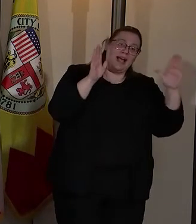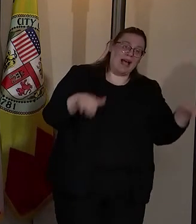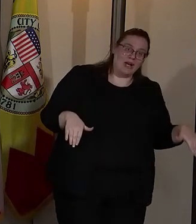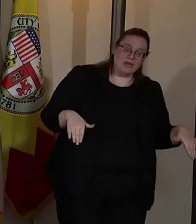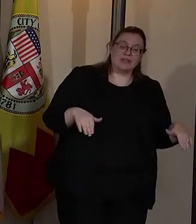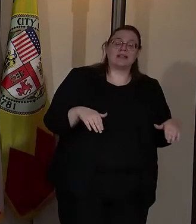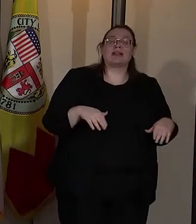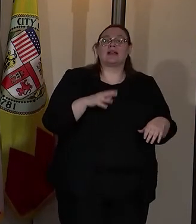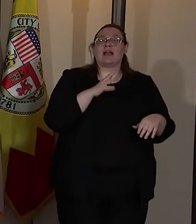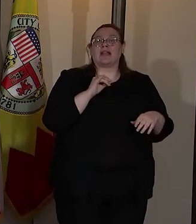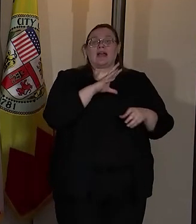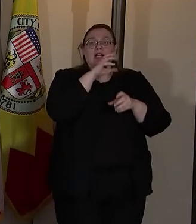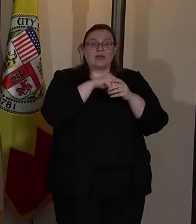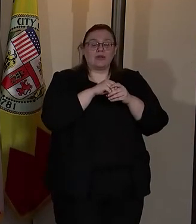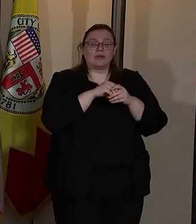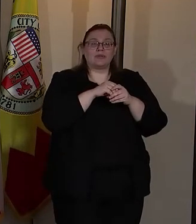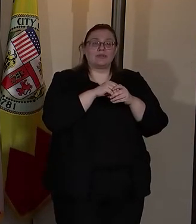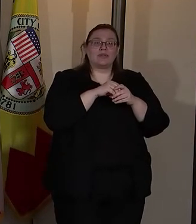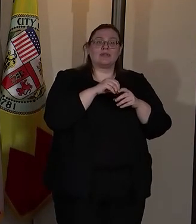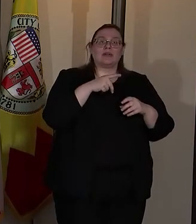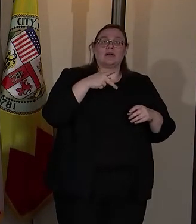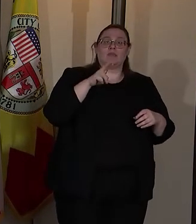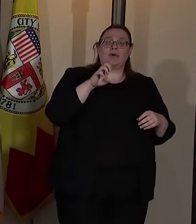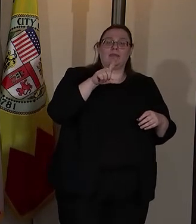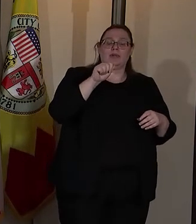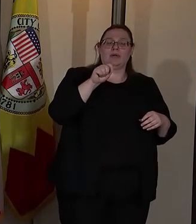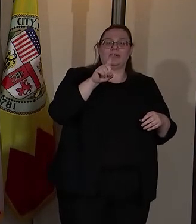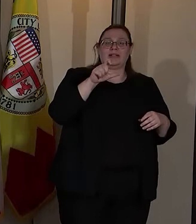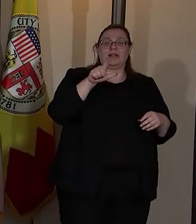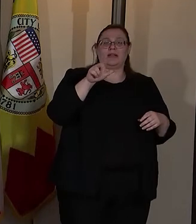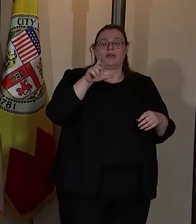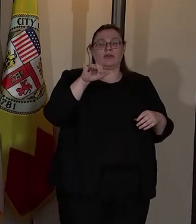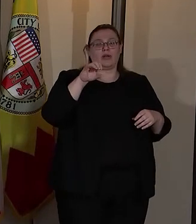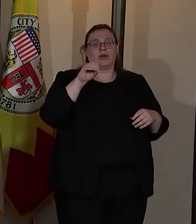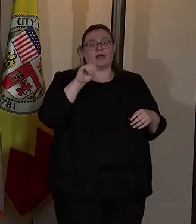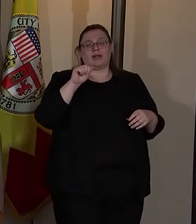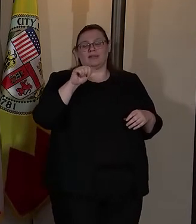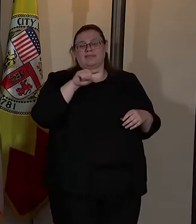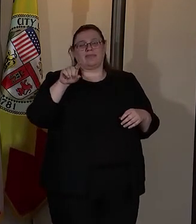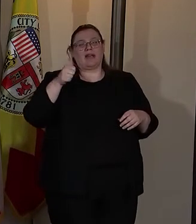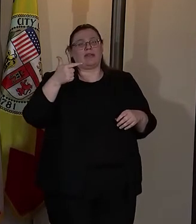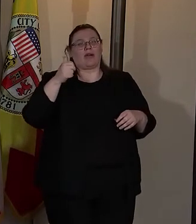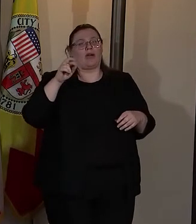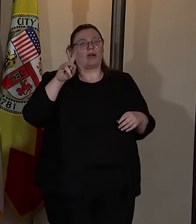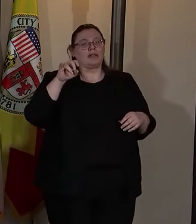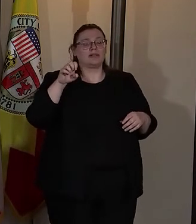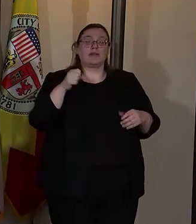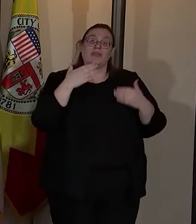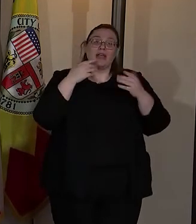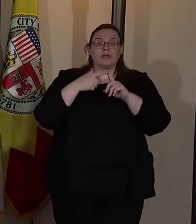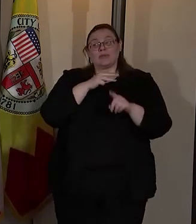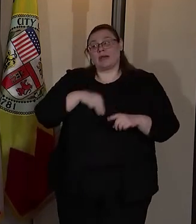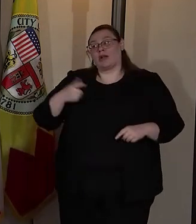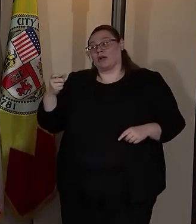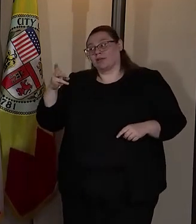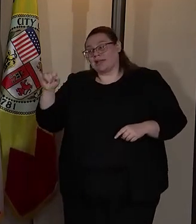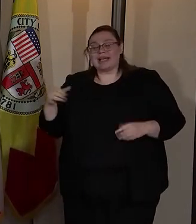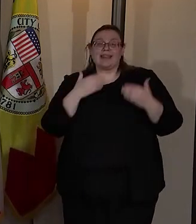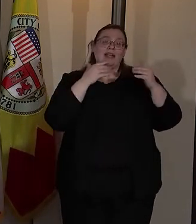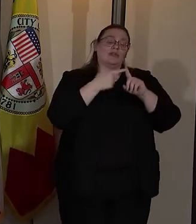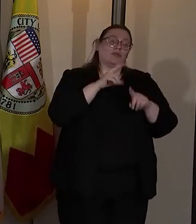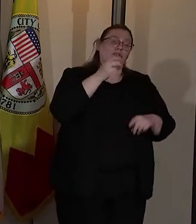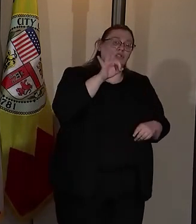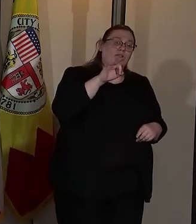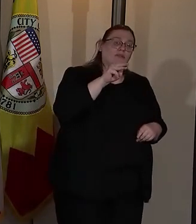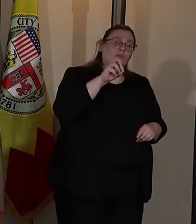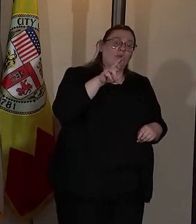CD9, which include Pueblo Del Rio and Avalon Gardens. So I want to thank Mayor Garcetti and Chief Moore for